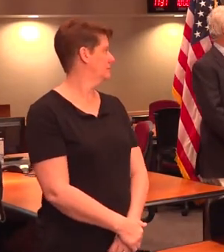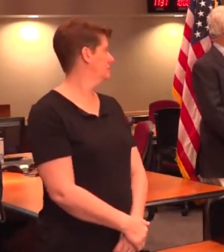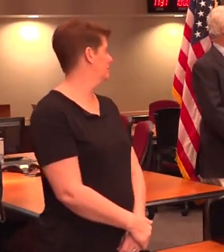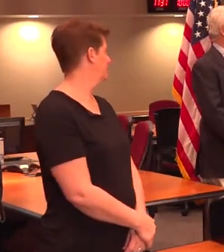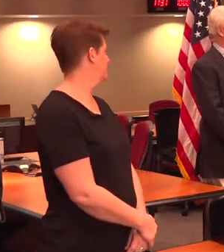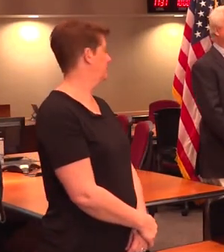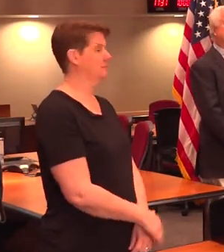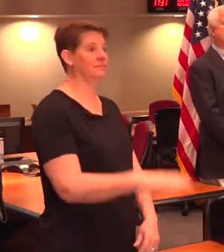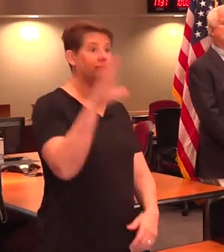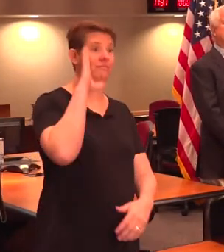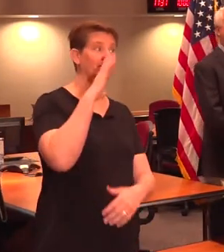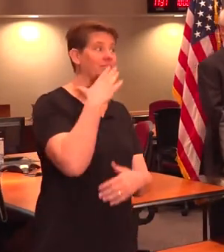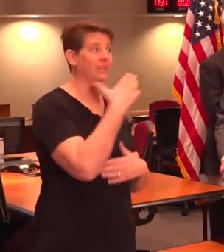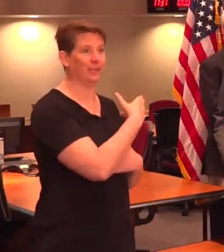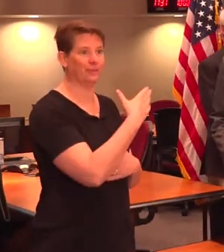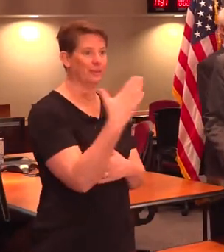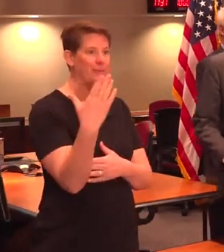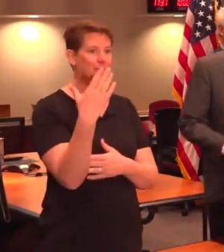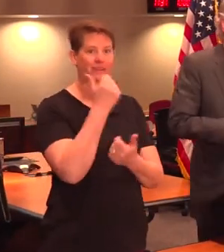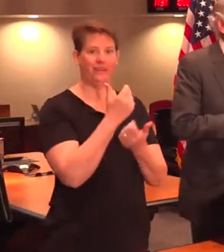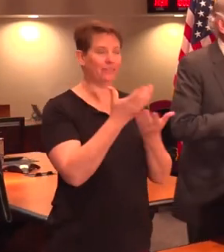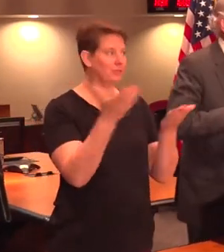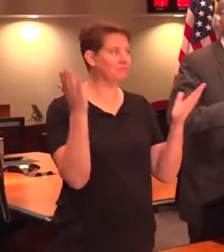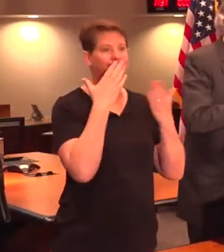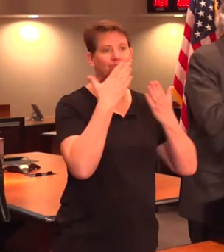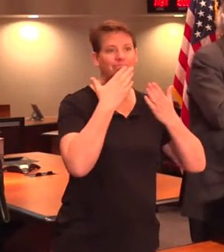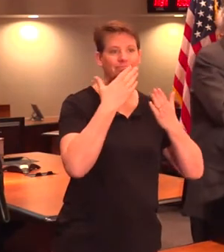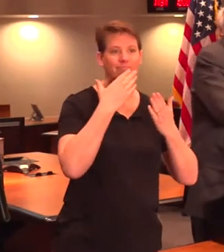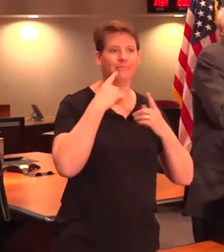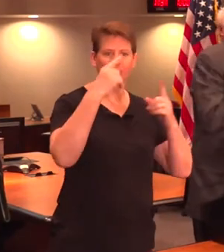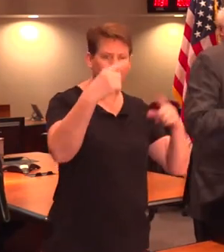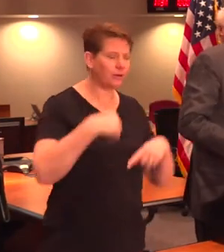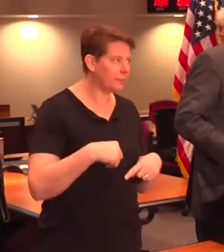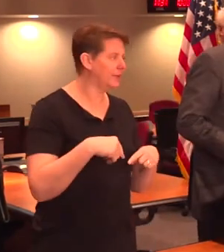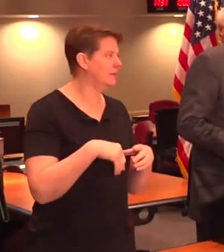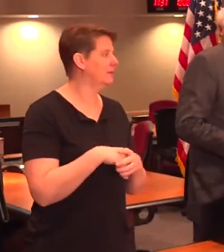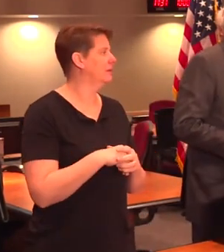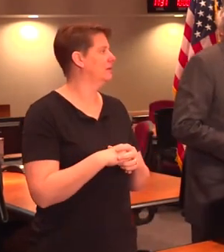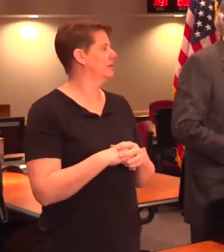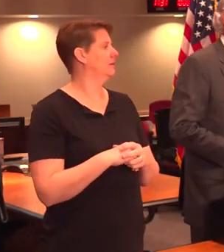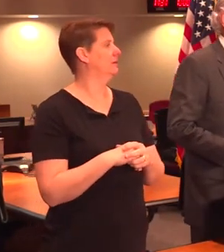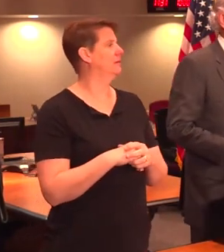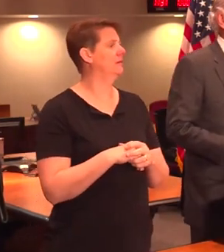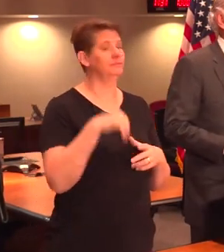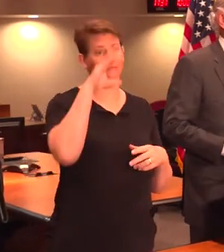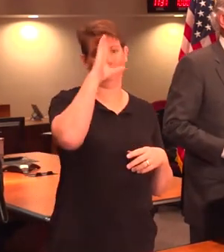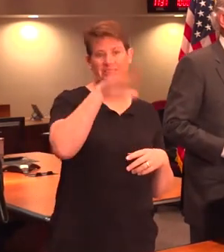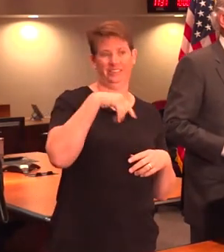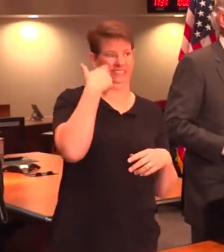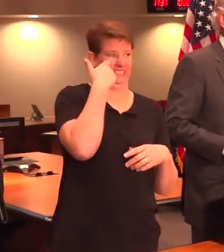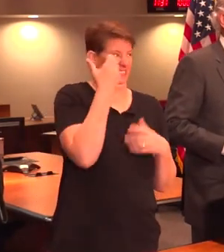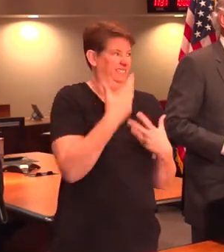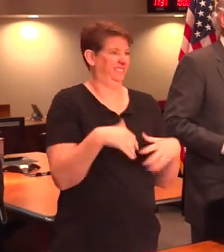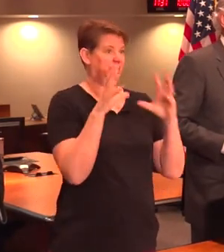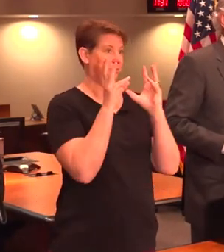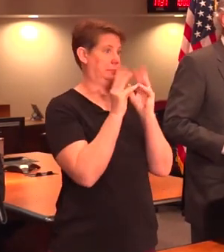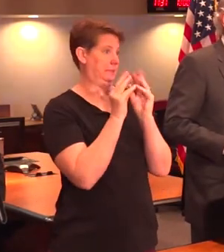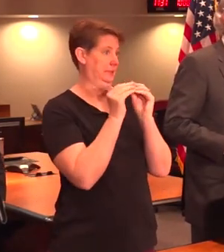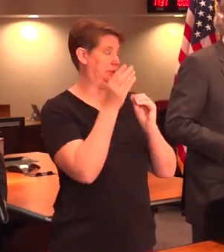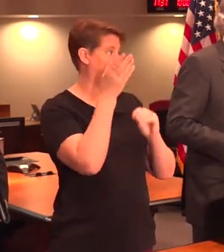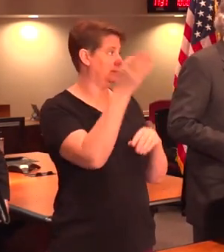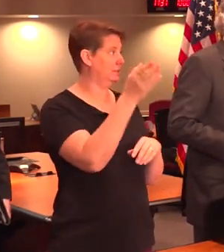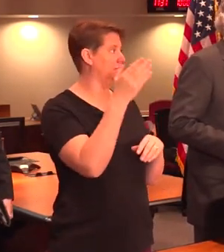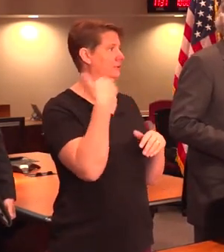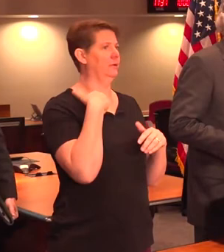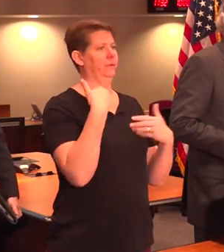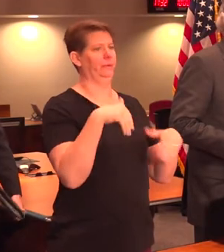Well, good morning, everybody. Thanks for coming. As you know, we just had a meeting. We've